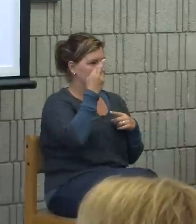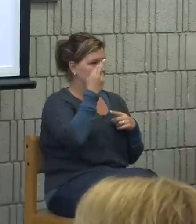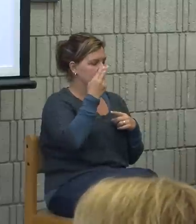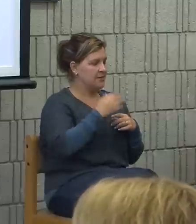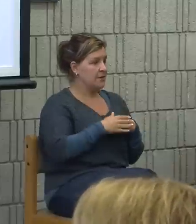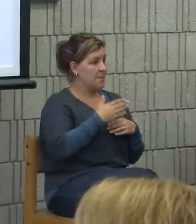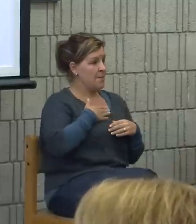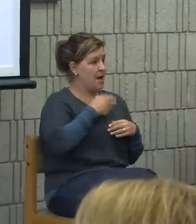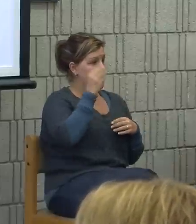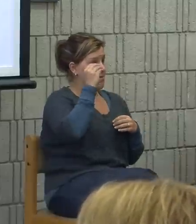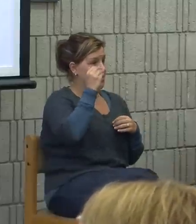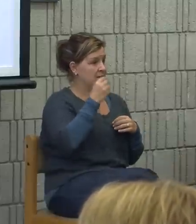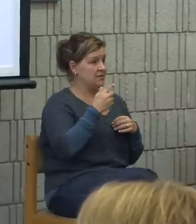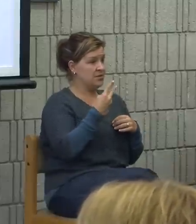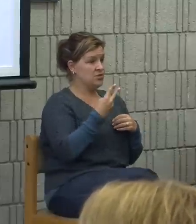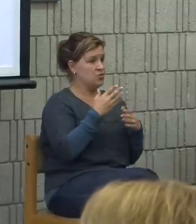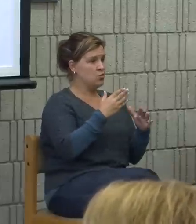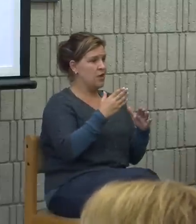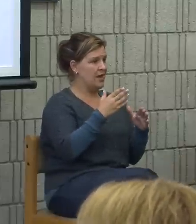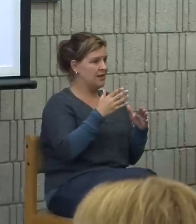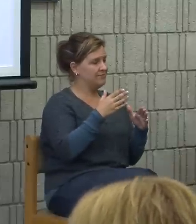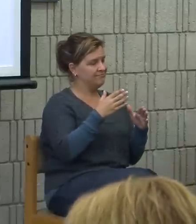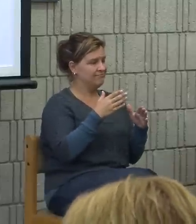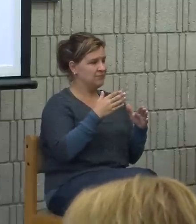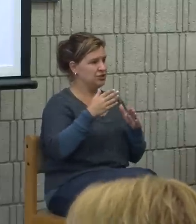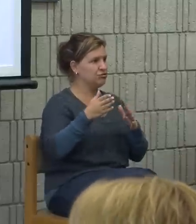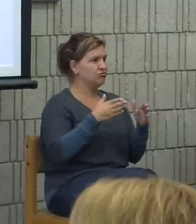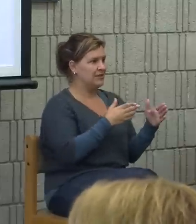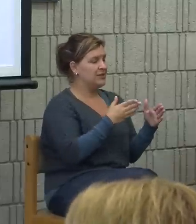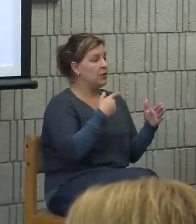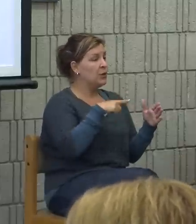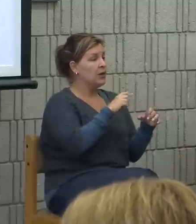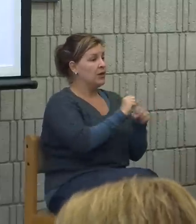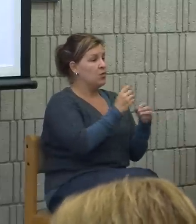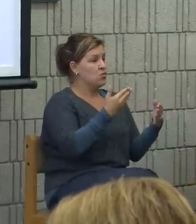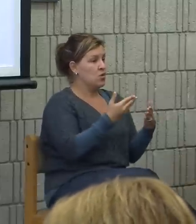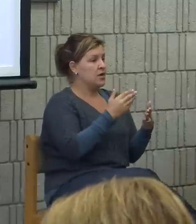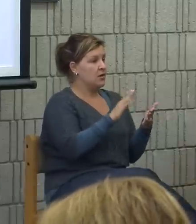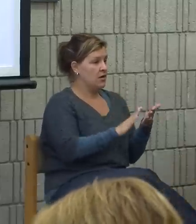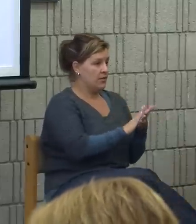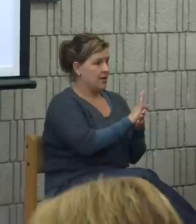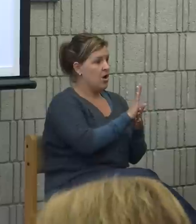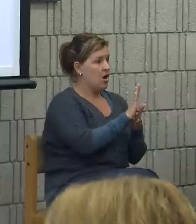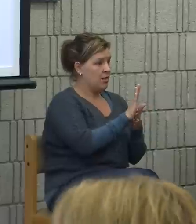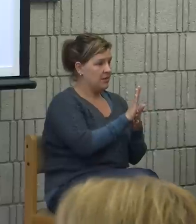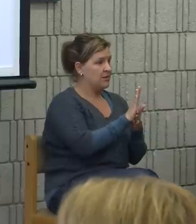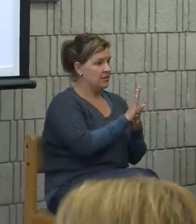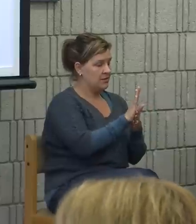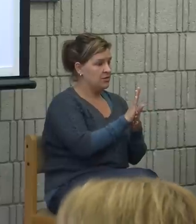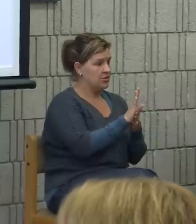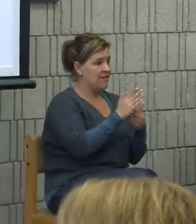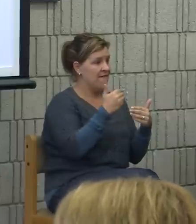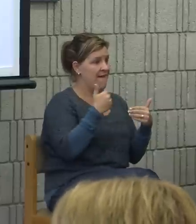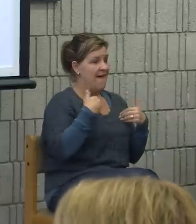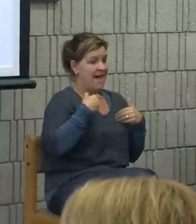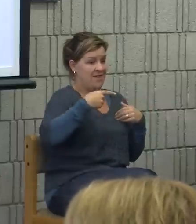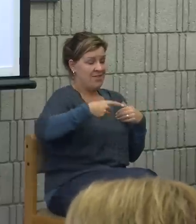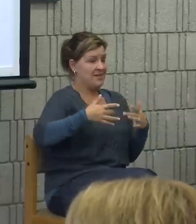it works two ways. We, those of us who work at the college, by hosting events like this, by having a